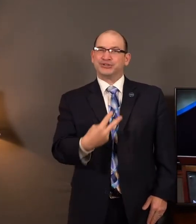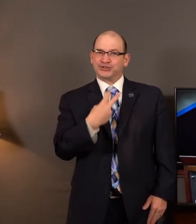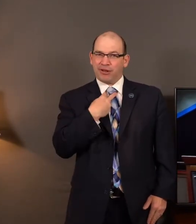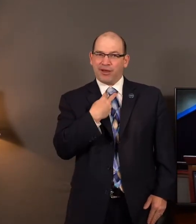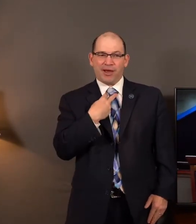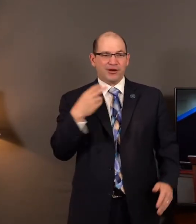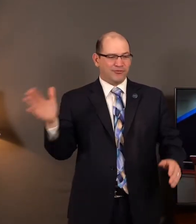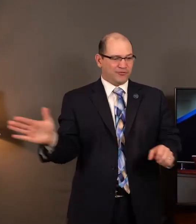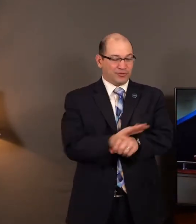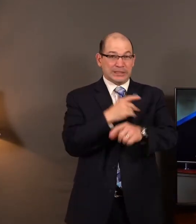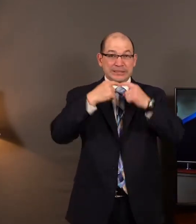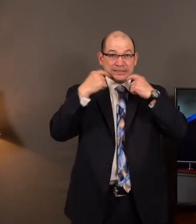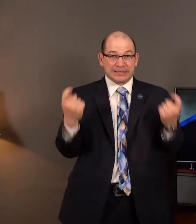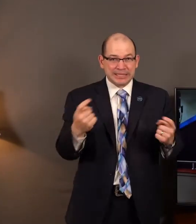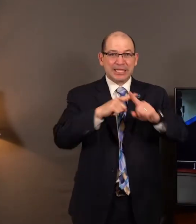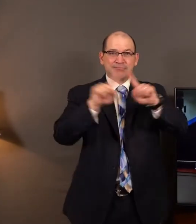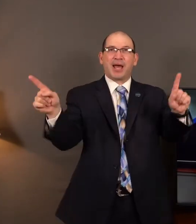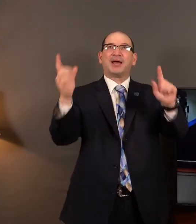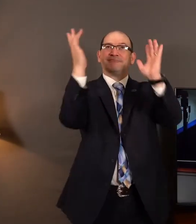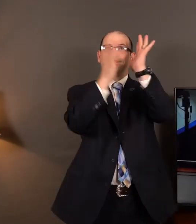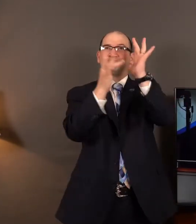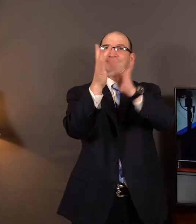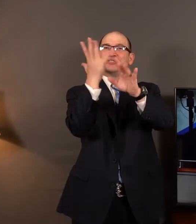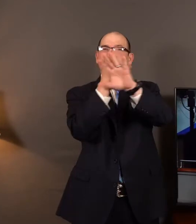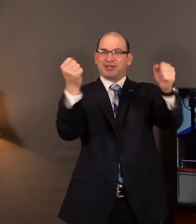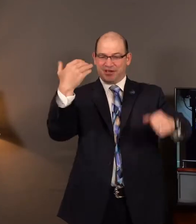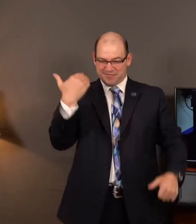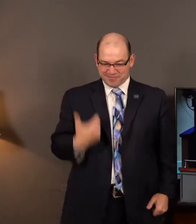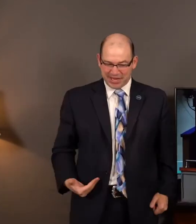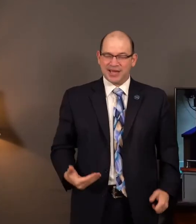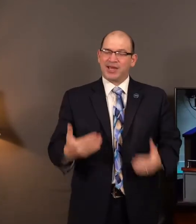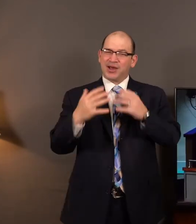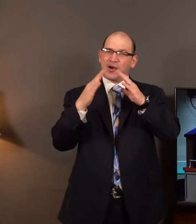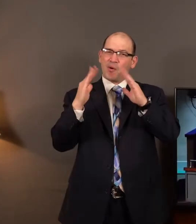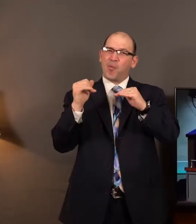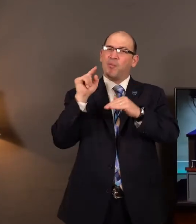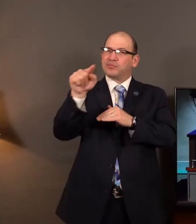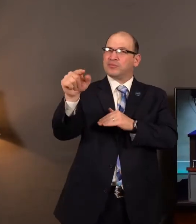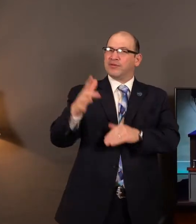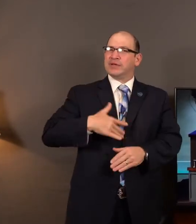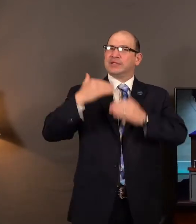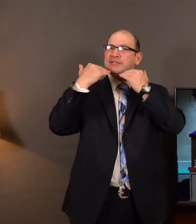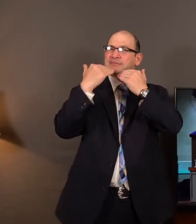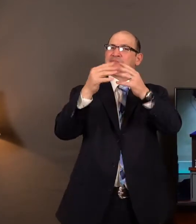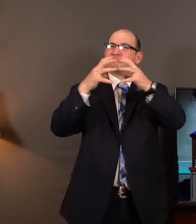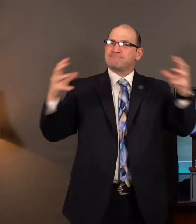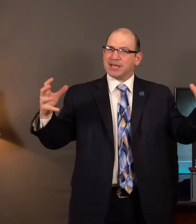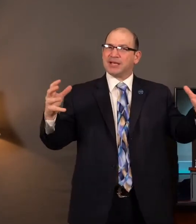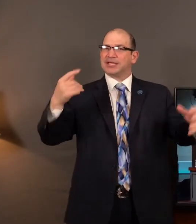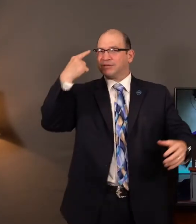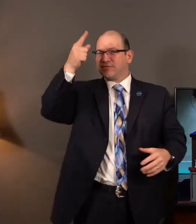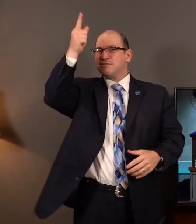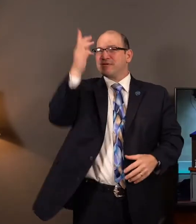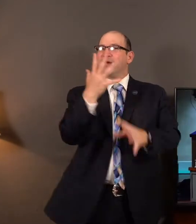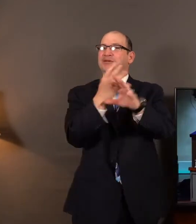hope tonight that you're grateful for God's goodness and love. And the fact that he came to you. But we see these men.